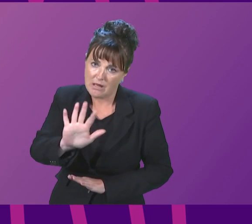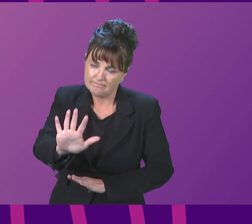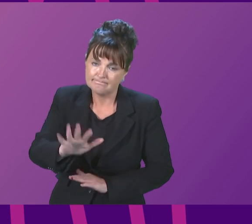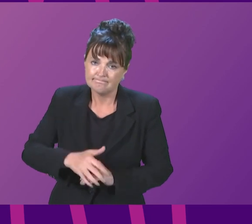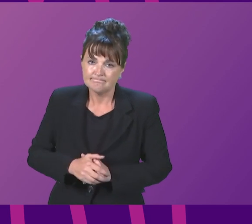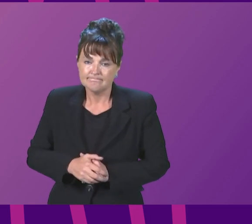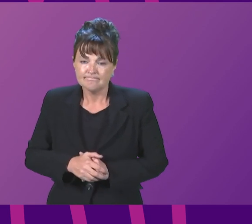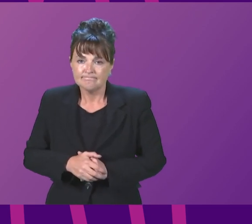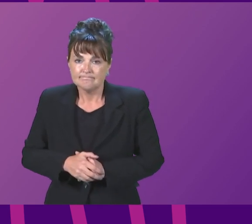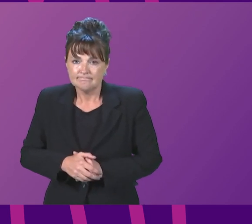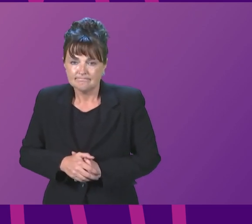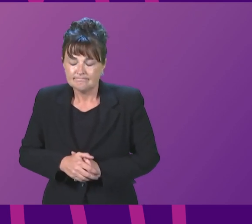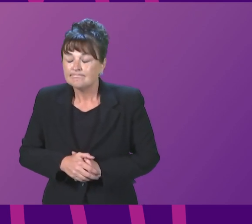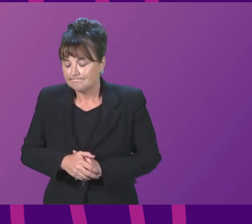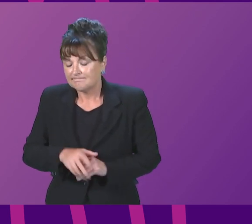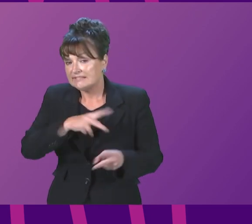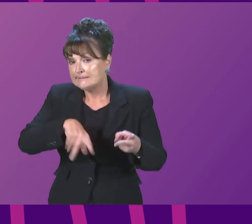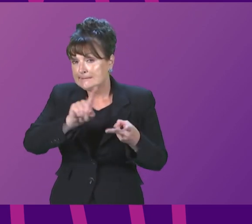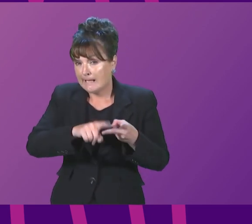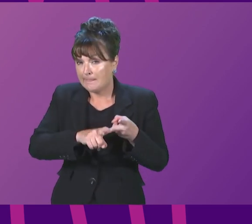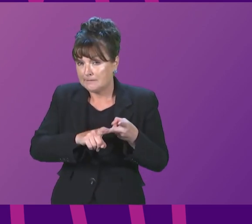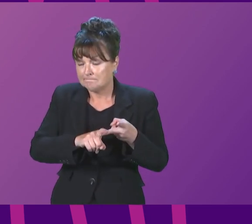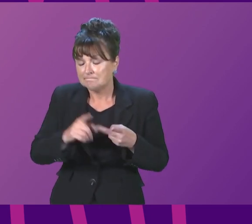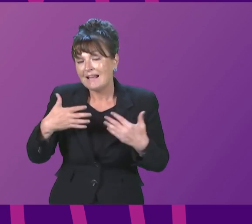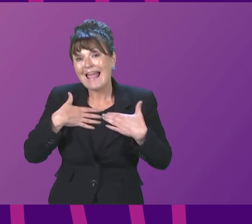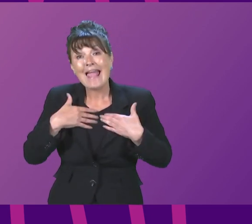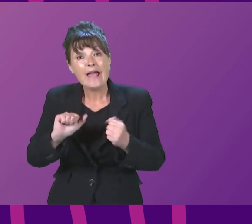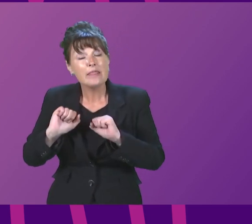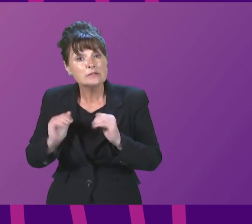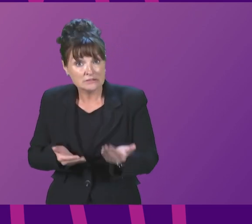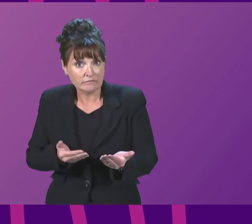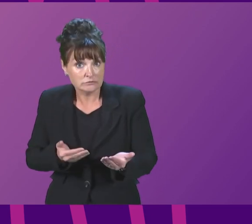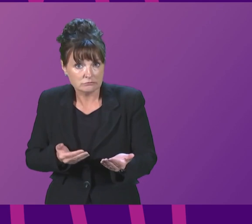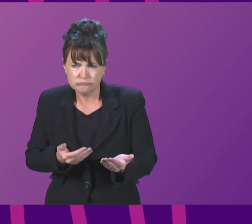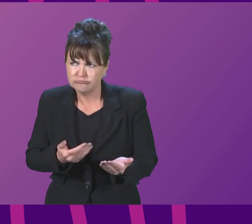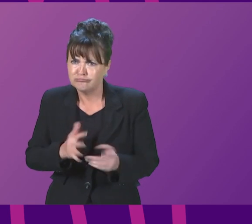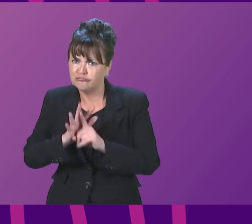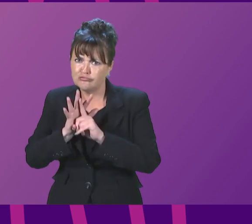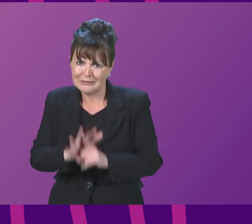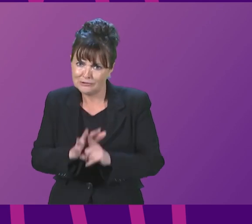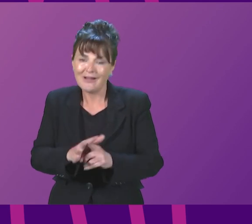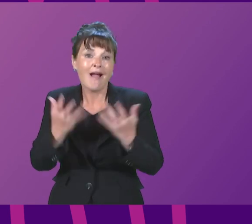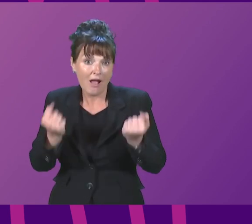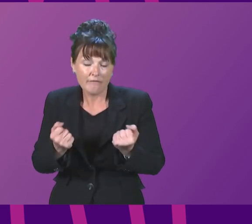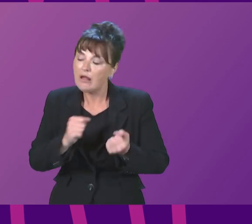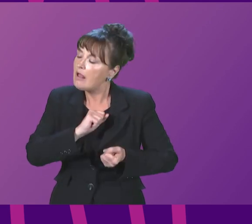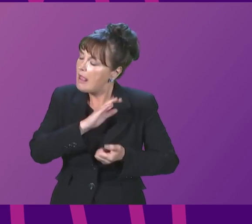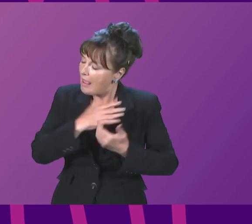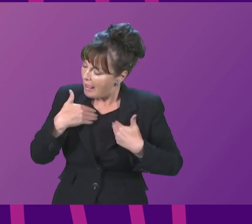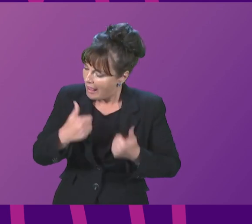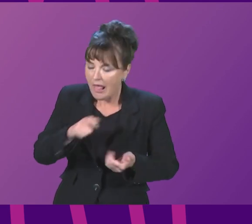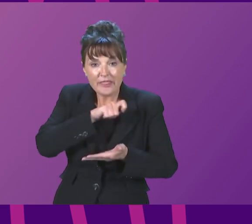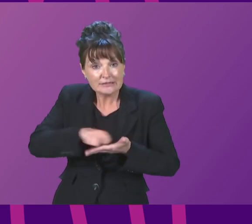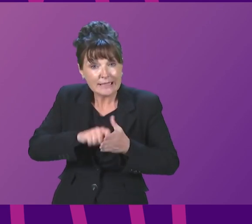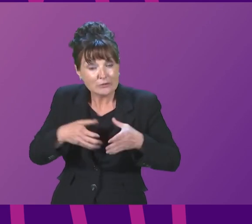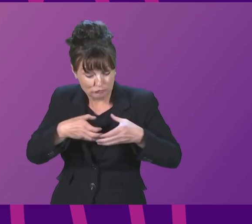raised obviously the Health Service is operating under extreme pressure and the Health Secretary and the Government is acting to